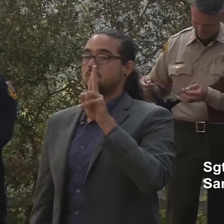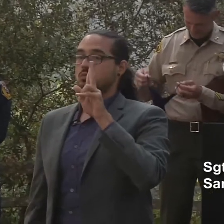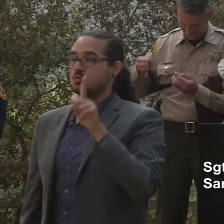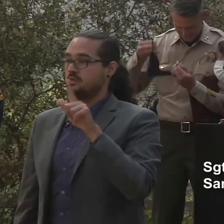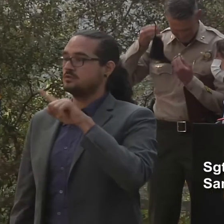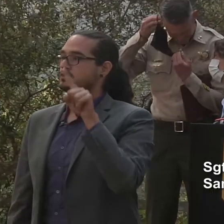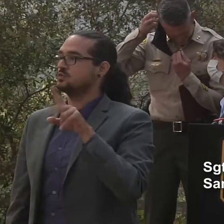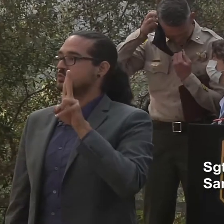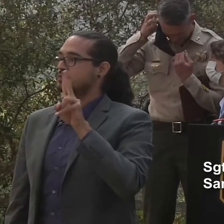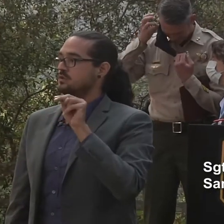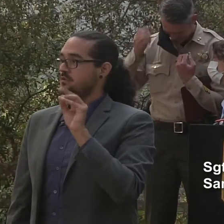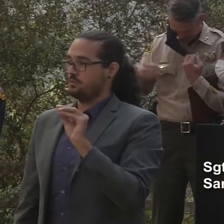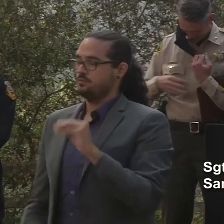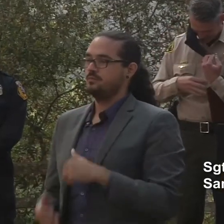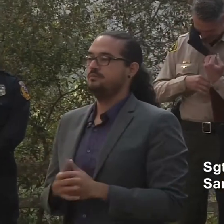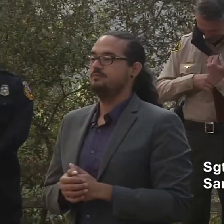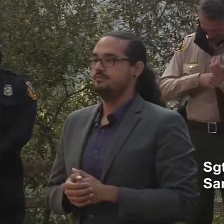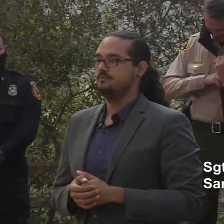Good evening.